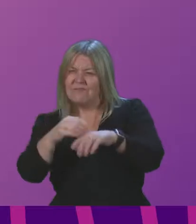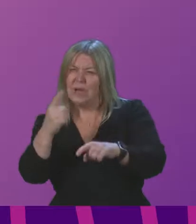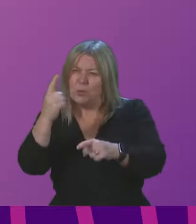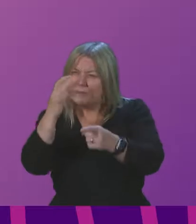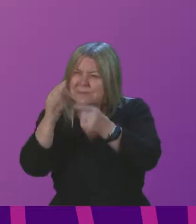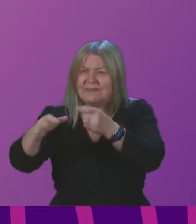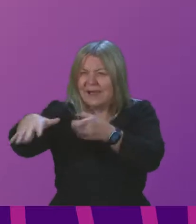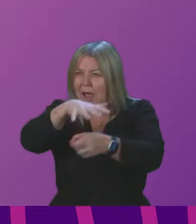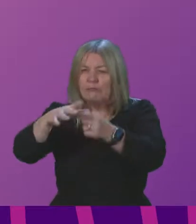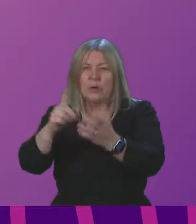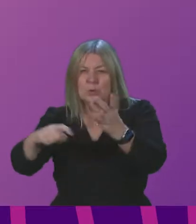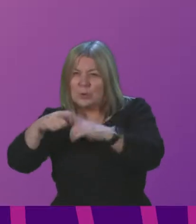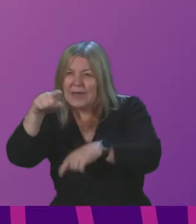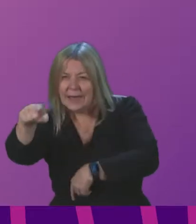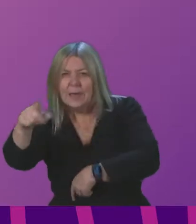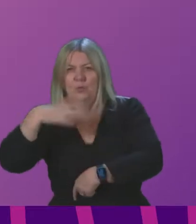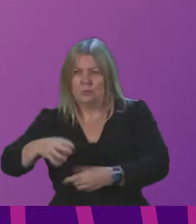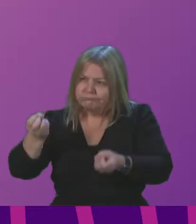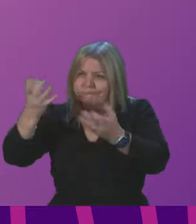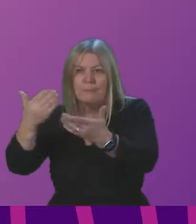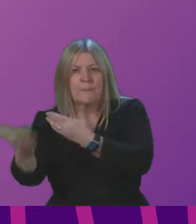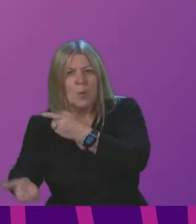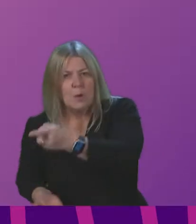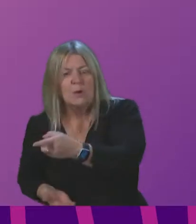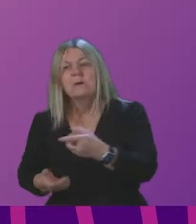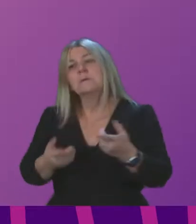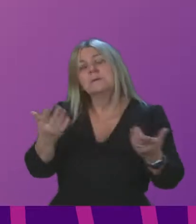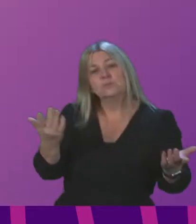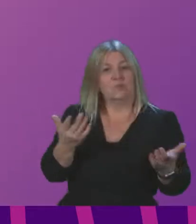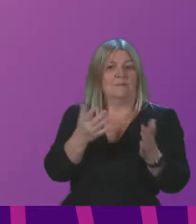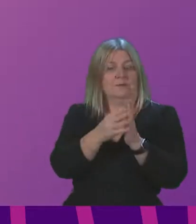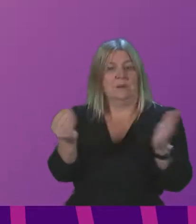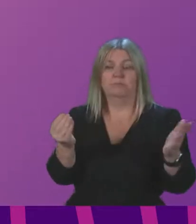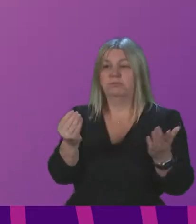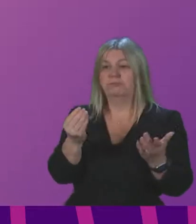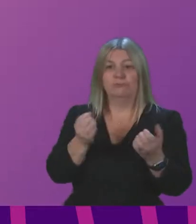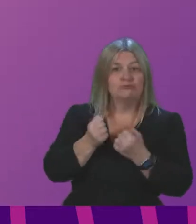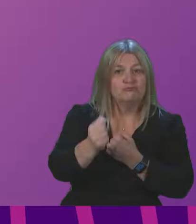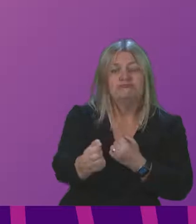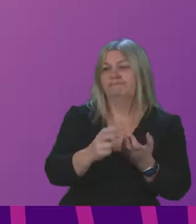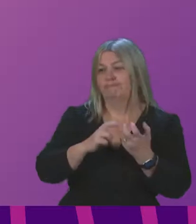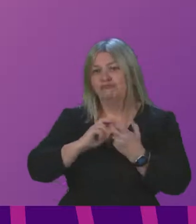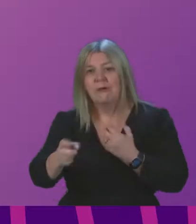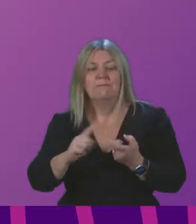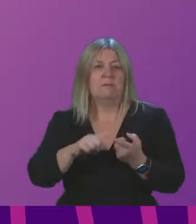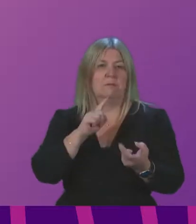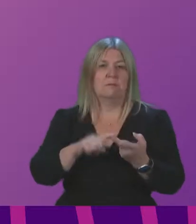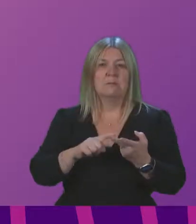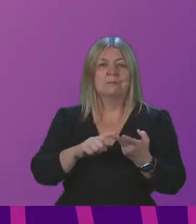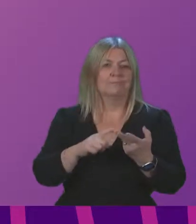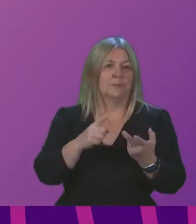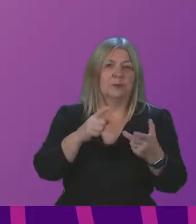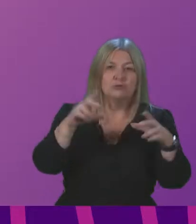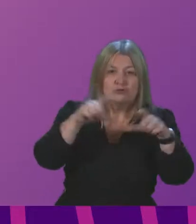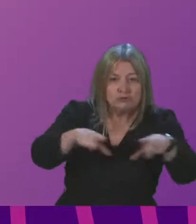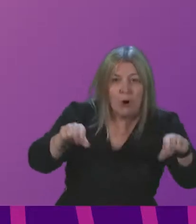We know that some sectors, including hospitality, retail, leisure and travel, have been particularly affected by COVID, with some building up significant debt in the